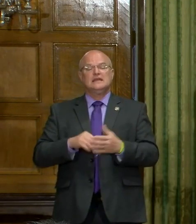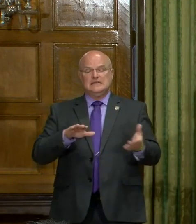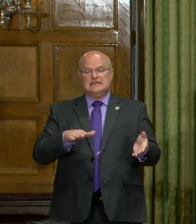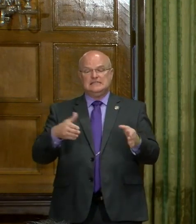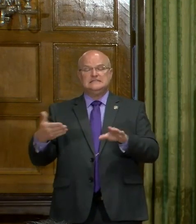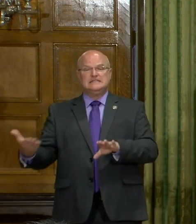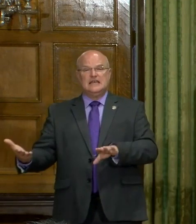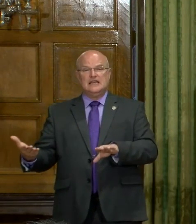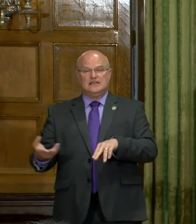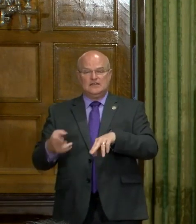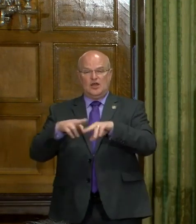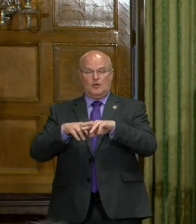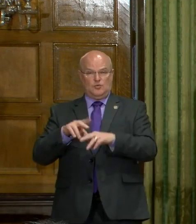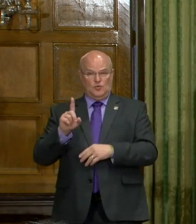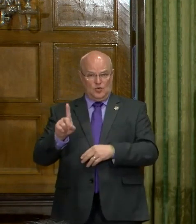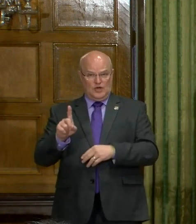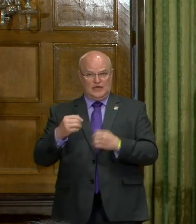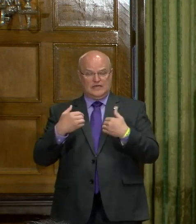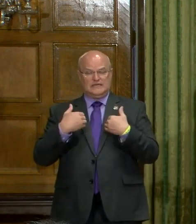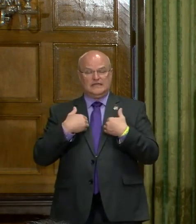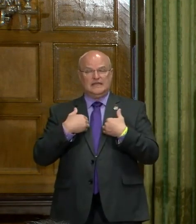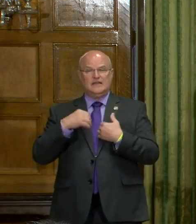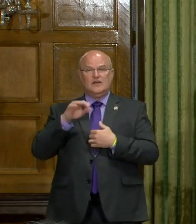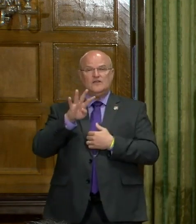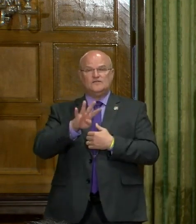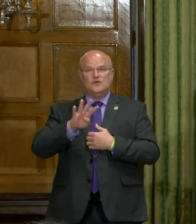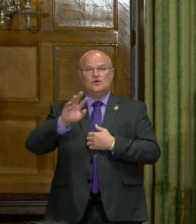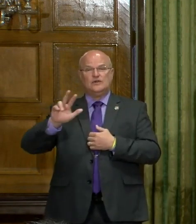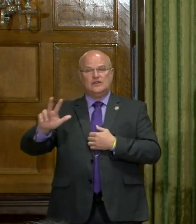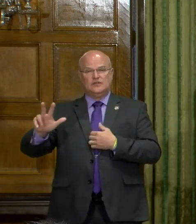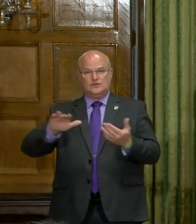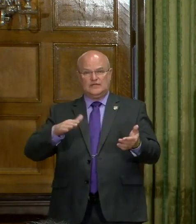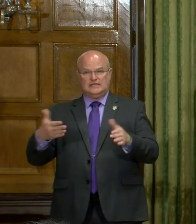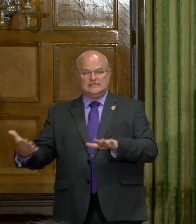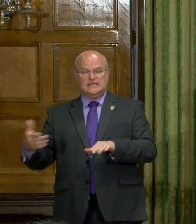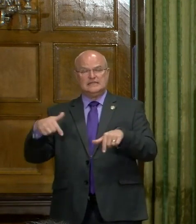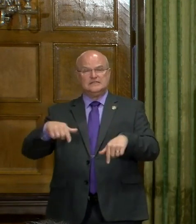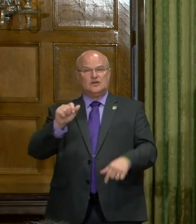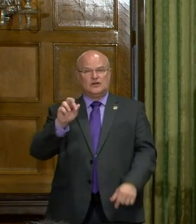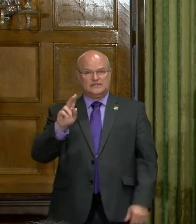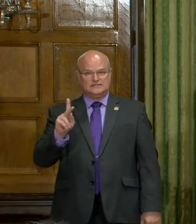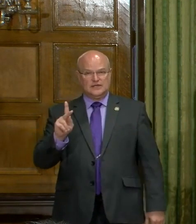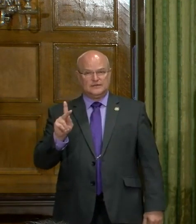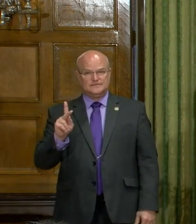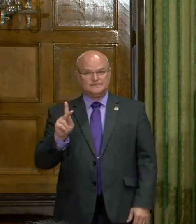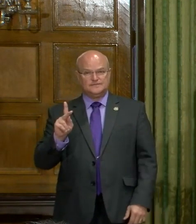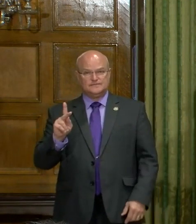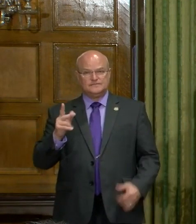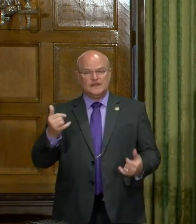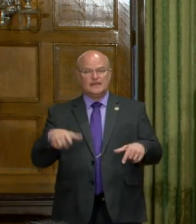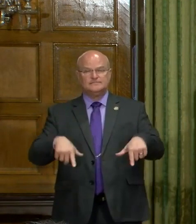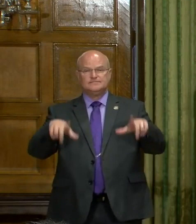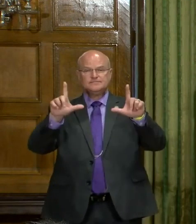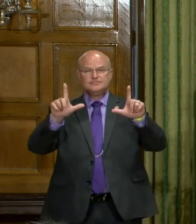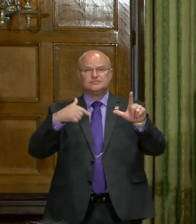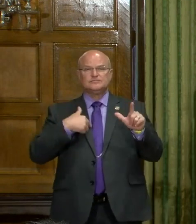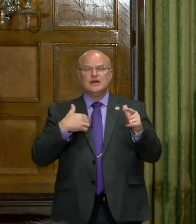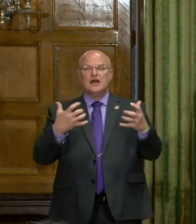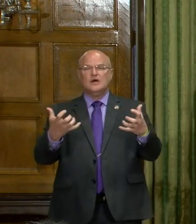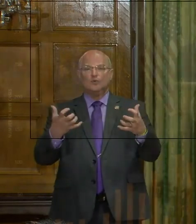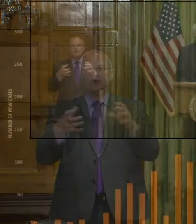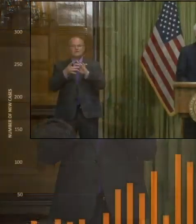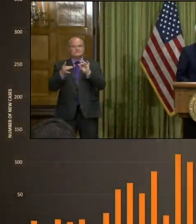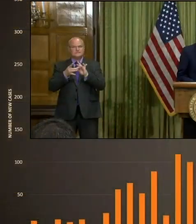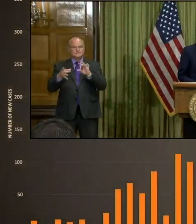Deaths are up 1. We now have 43 deaths in Arkansas. If we'll go to the charts, I just want to